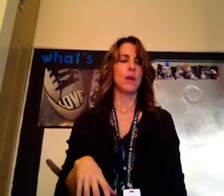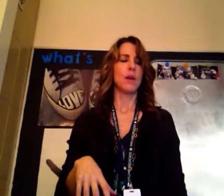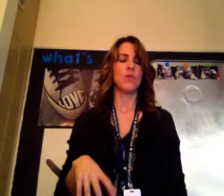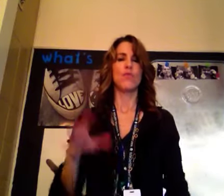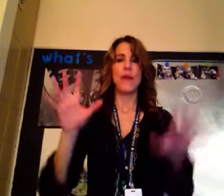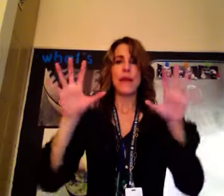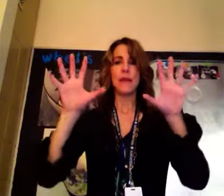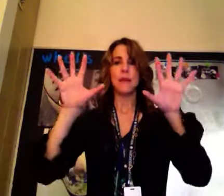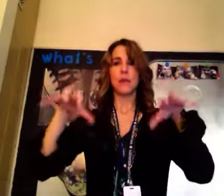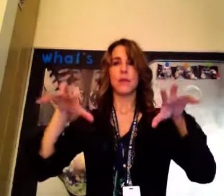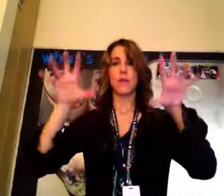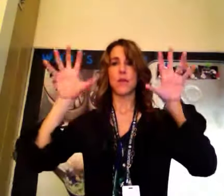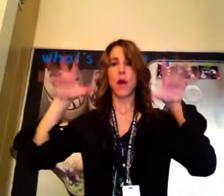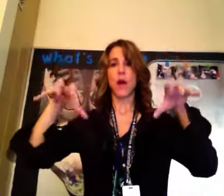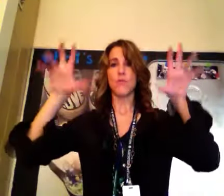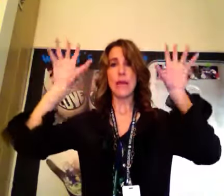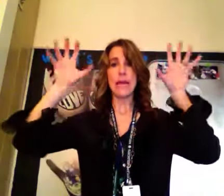Rain. Another claw. Rain.